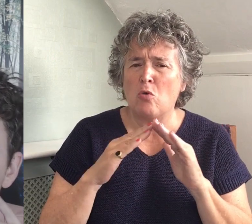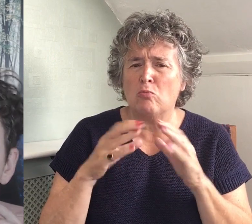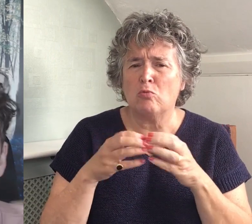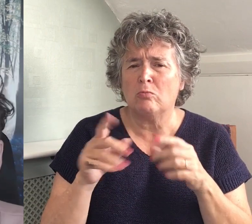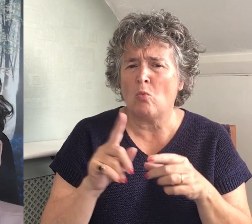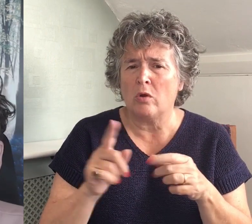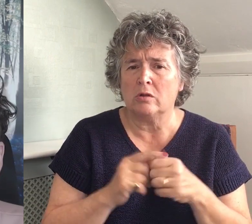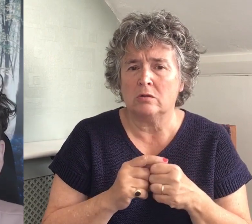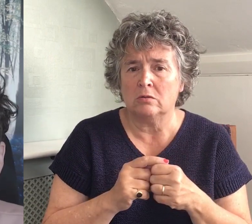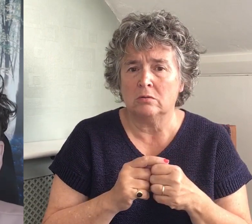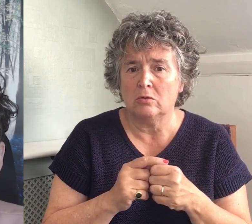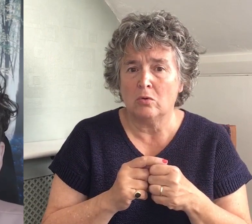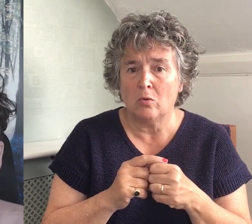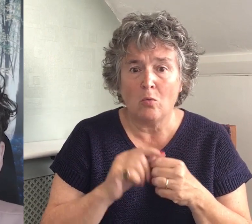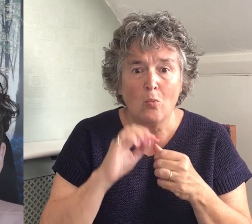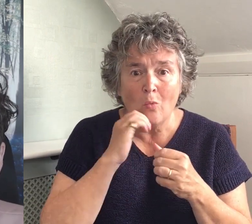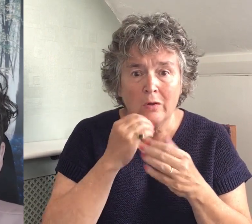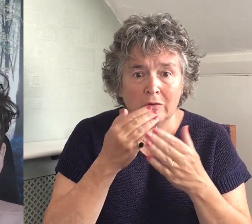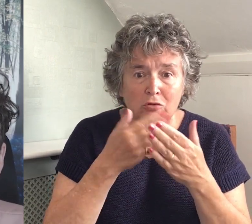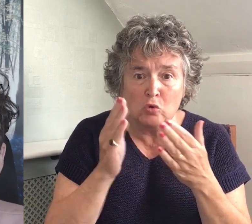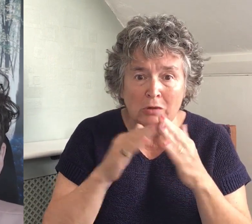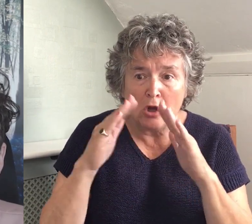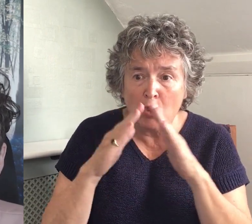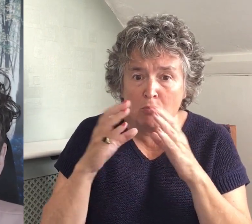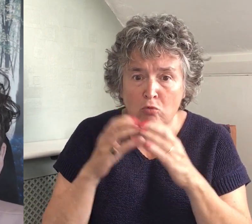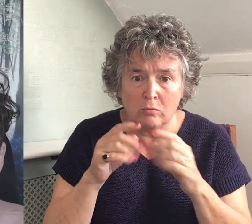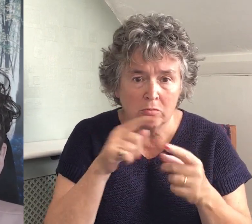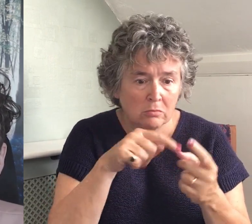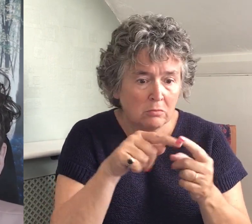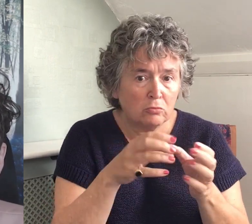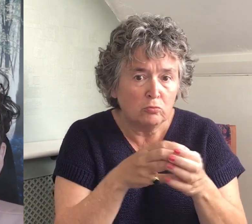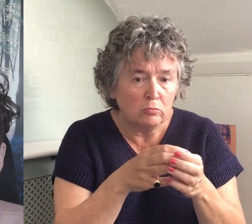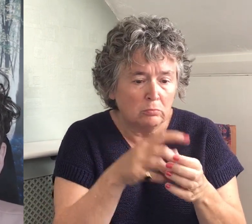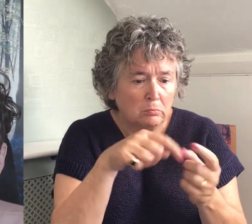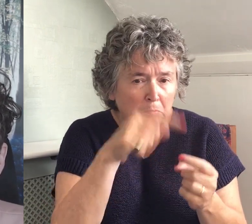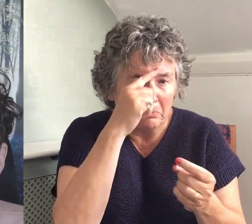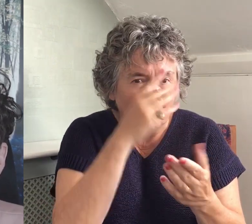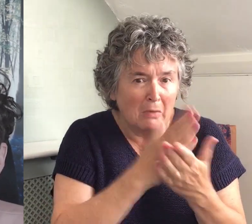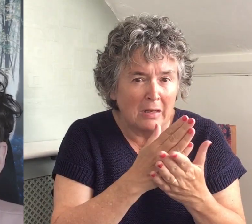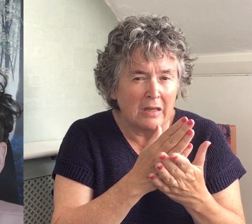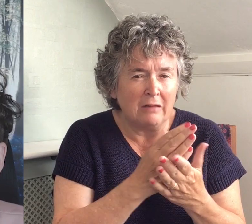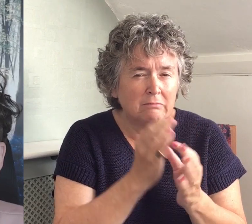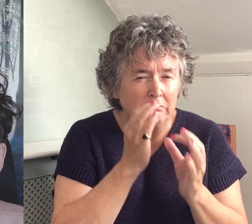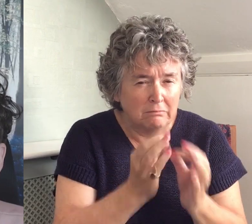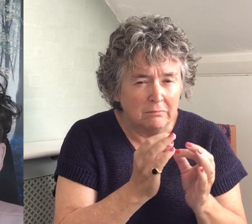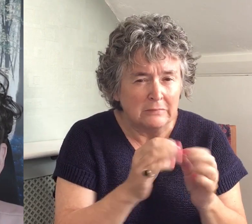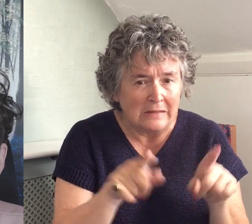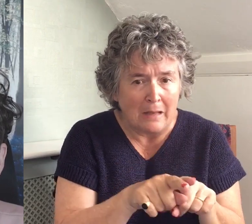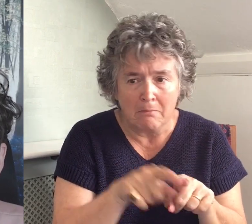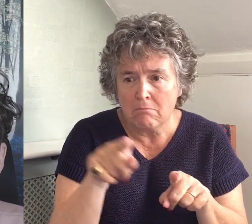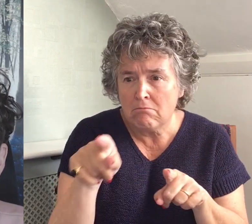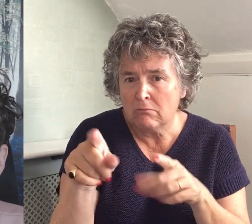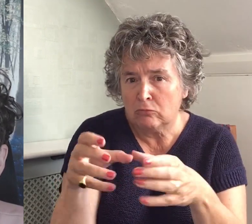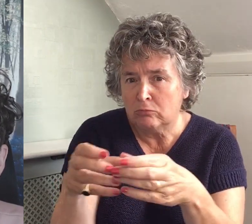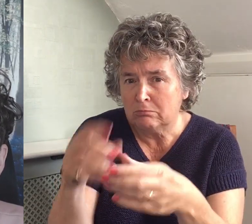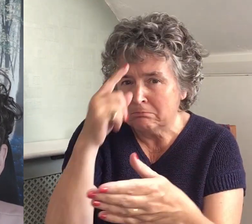We are not going to split home groups into groups of people who believe exactly the same thing about every issue.